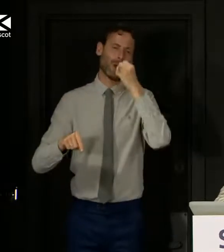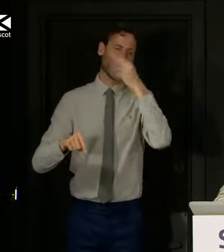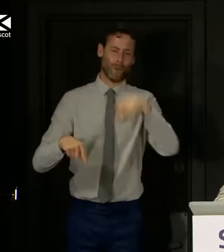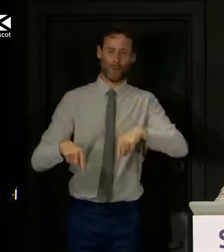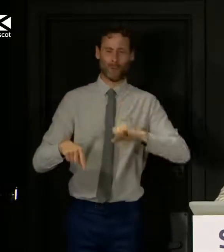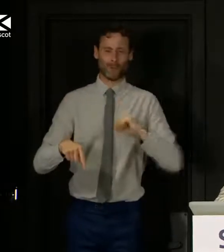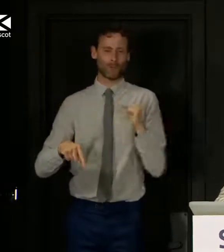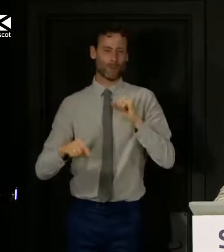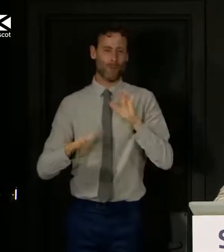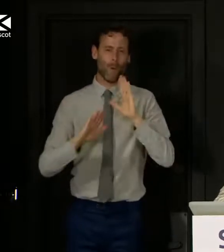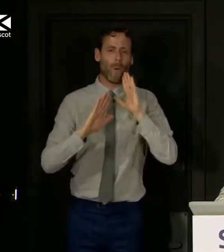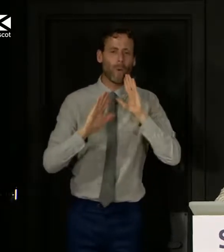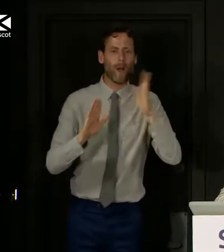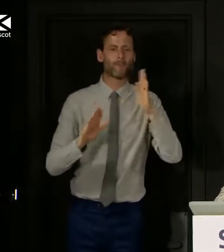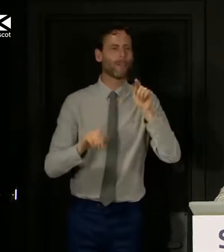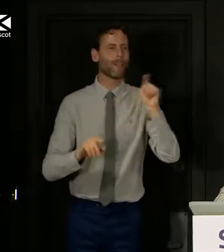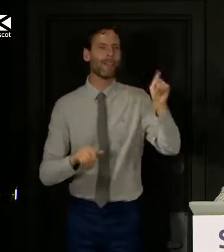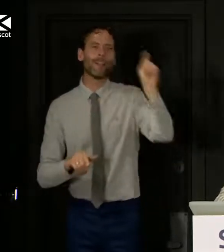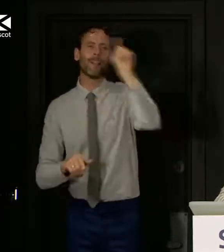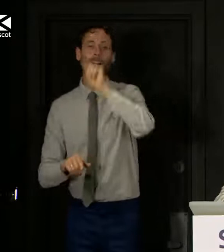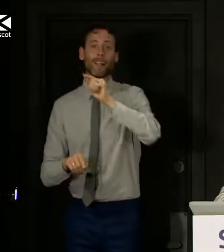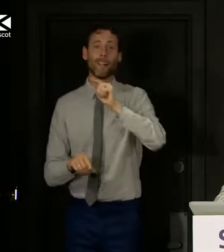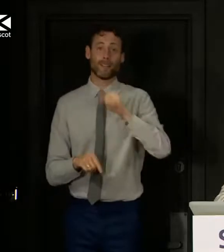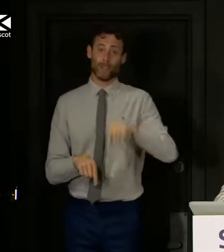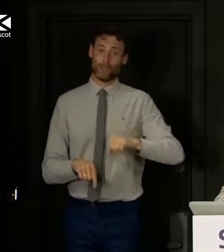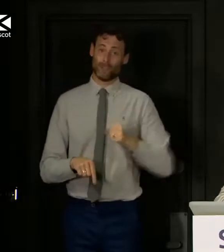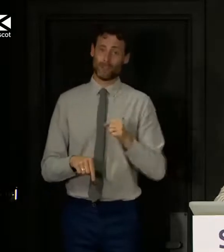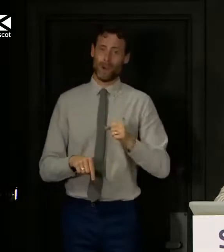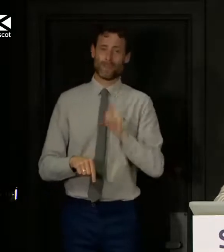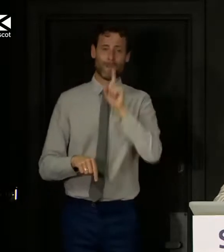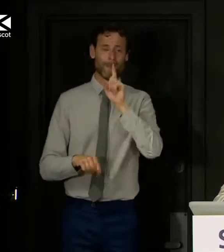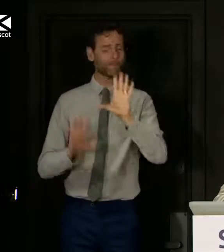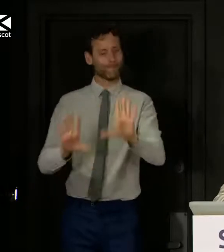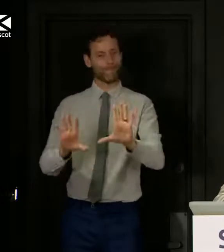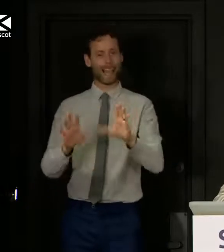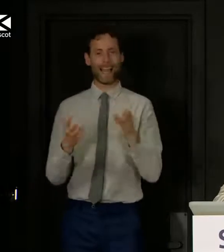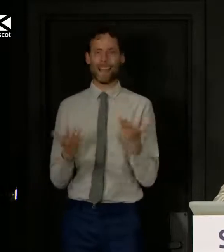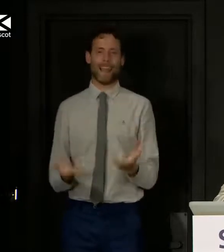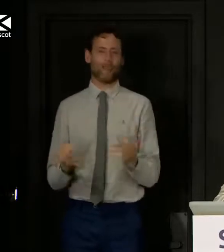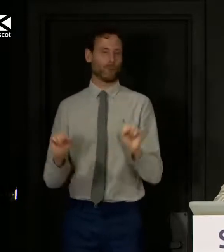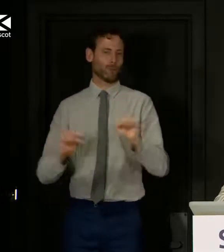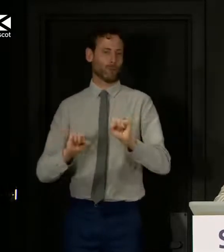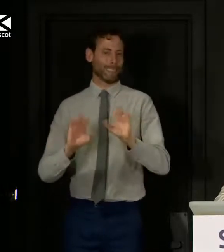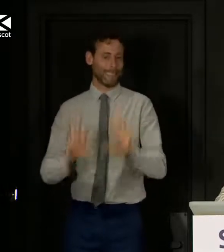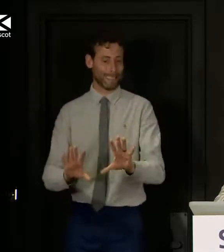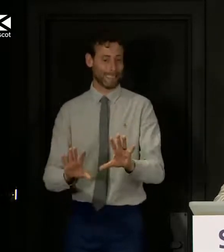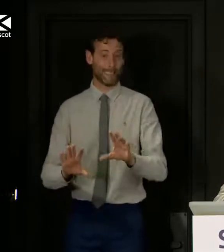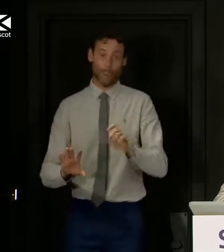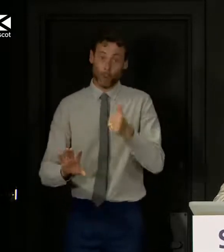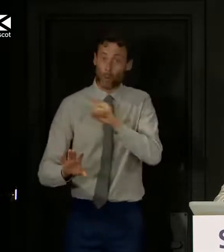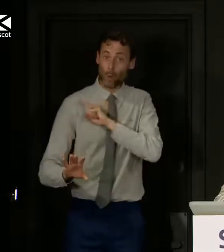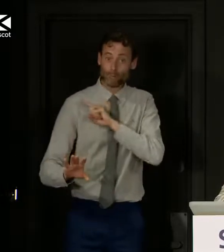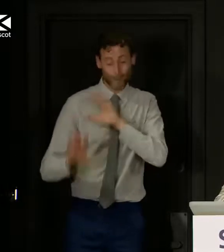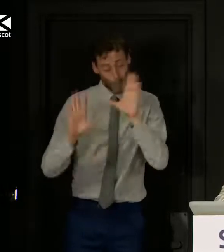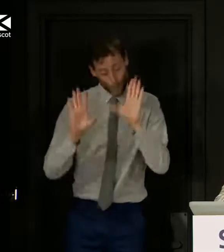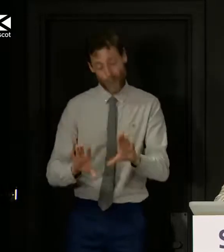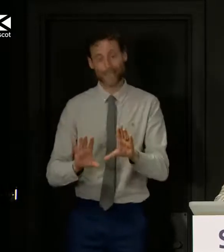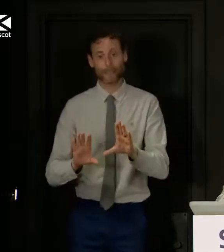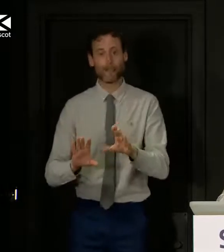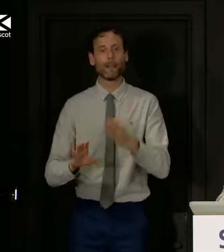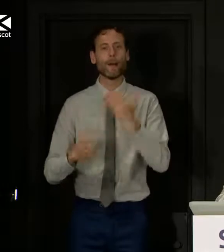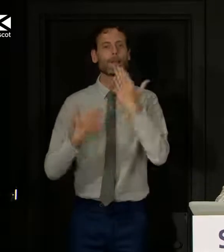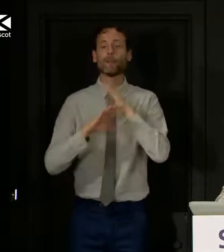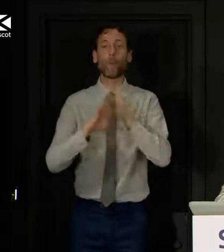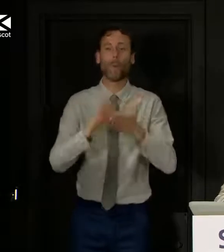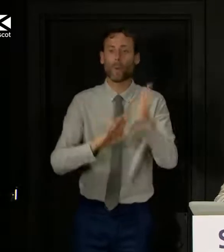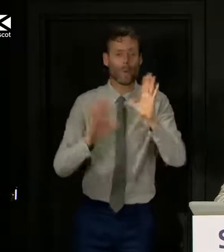wonderful parts of our country. But that is not right now, and it's not right now for very good reason. So please just don't do it. Because